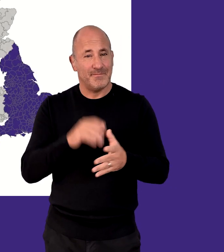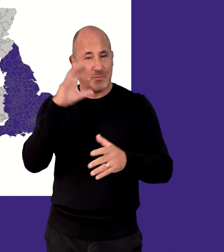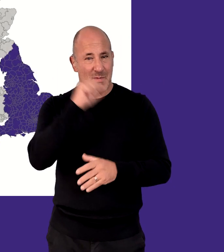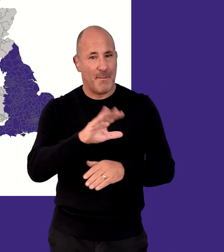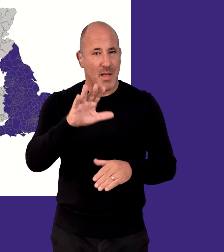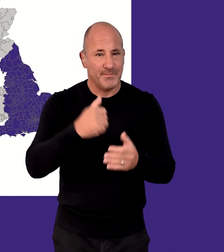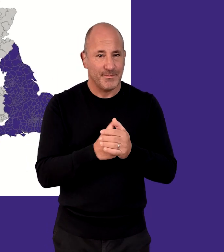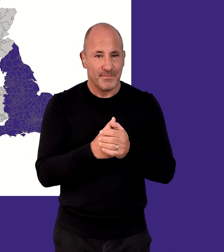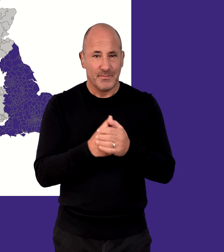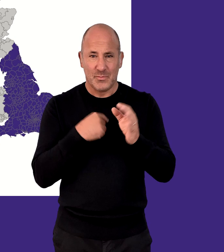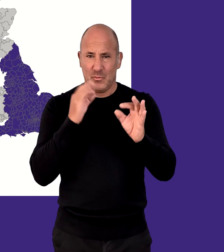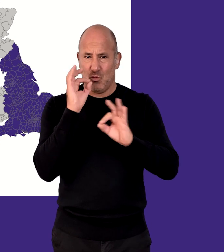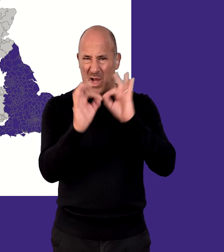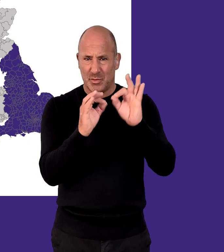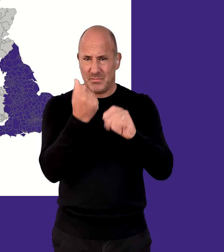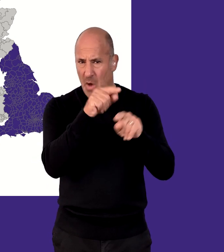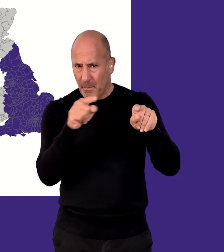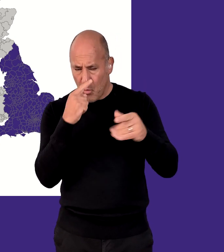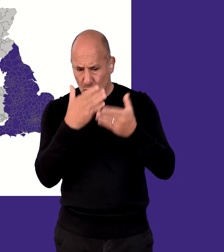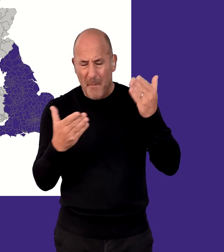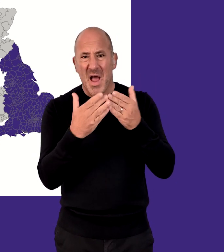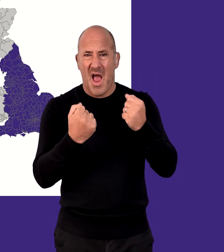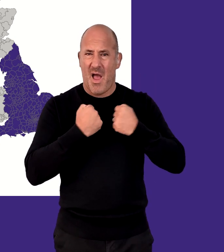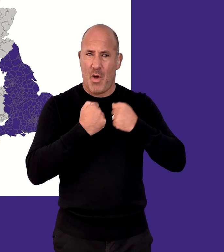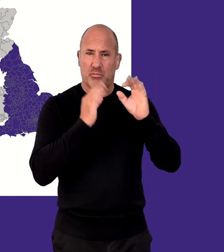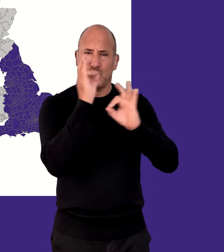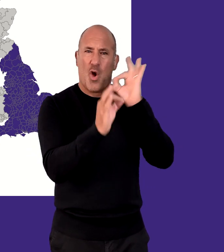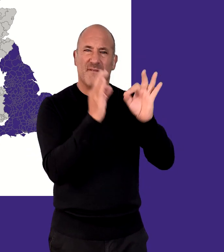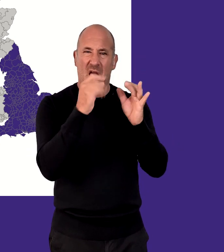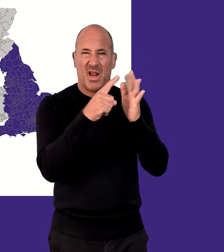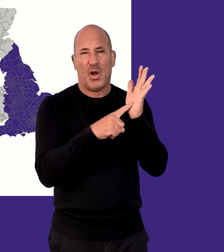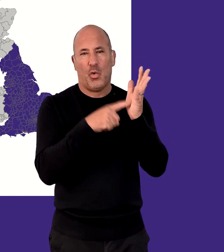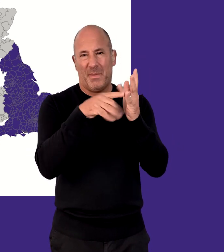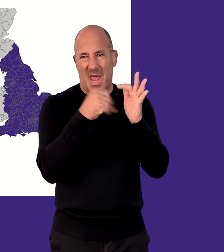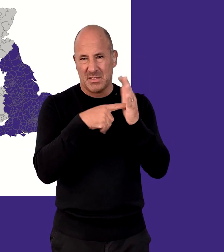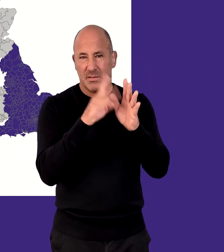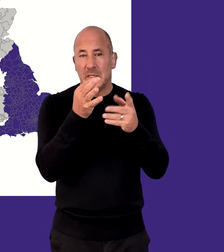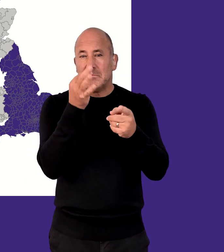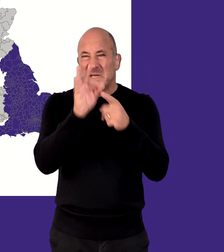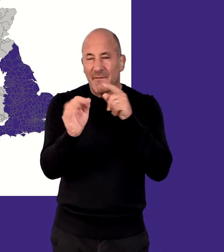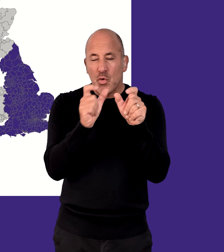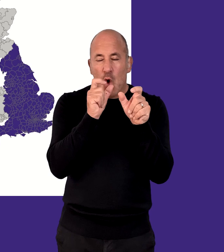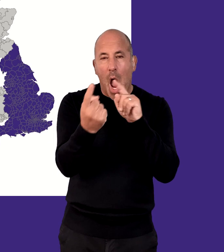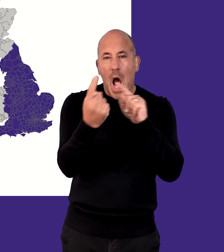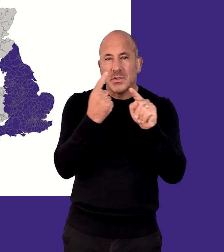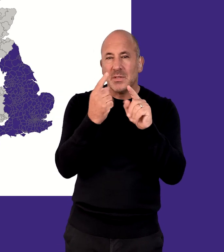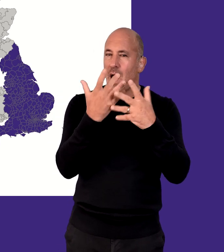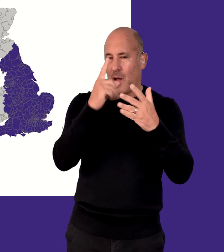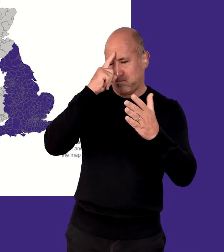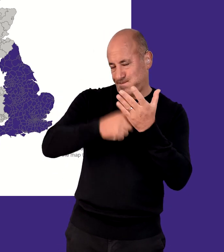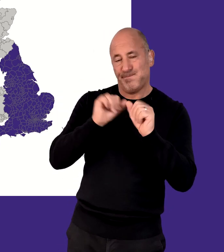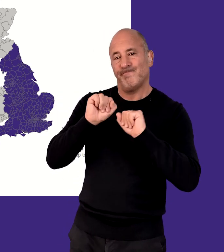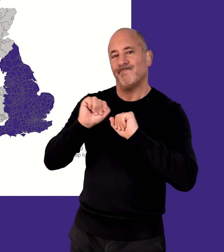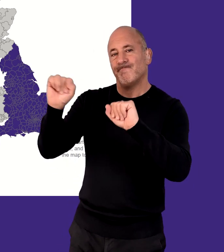Please keep in mind that although some of these questions may be comparable to those in Illuminate surveys, the specific wording and